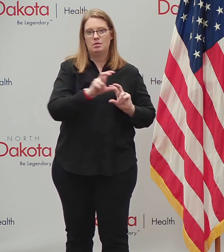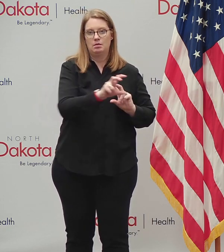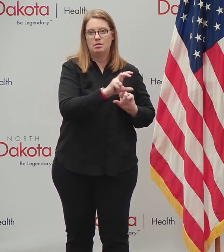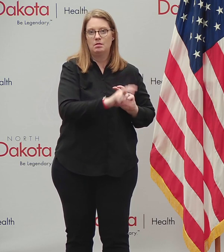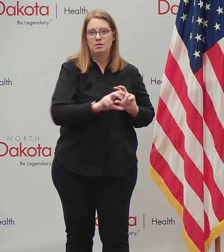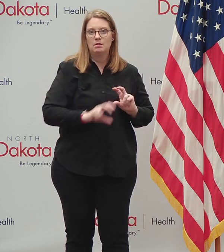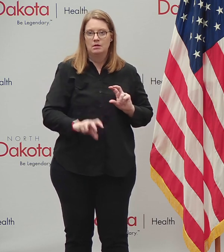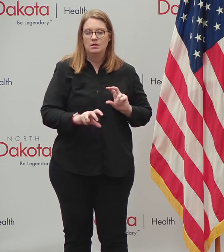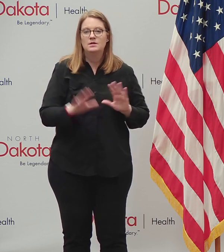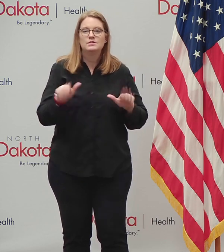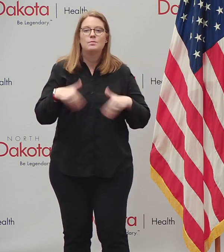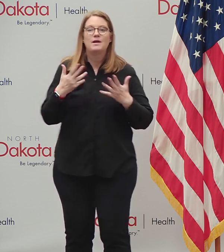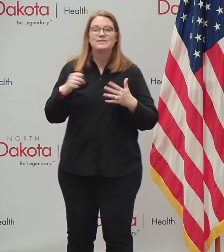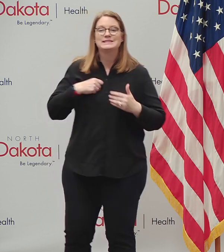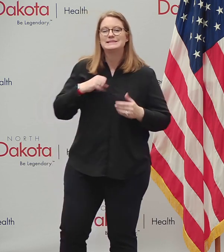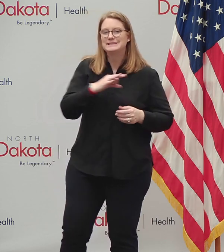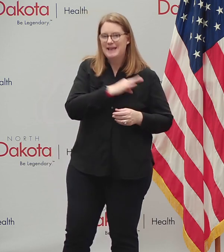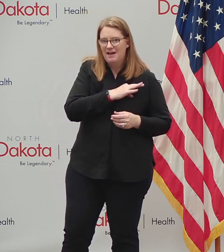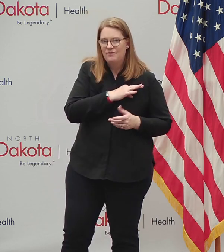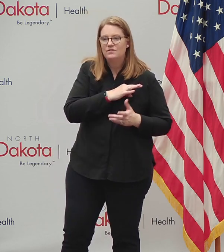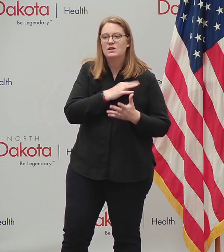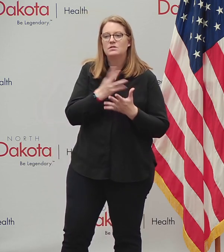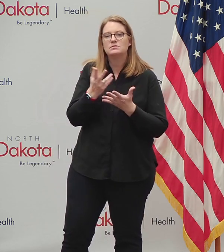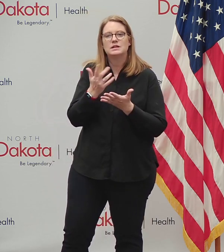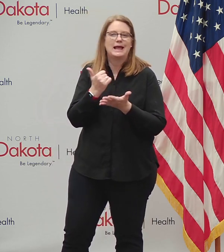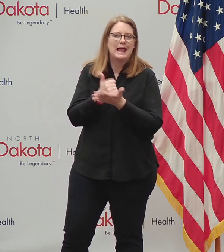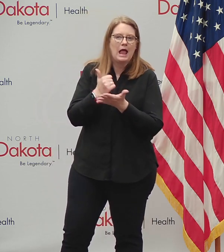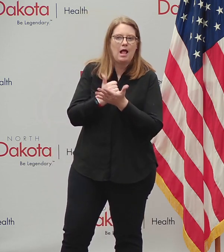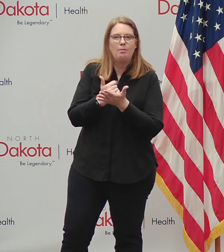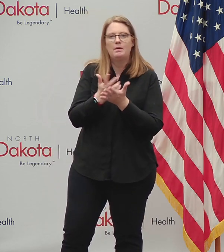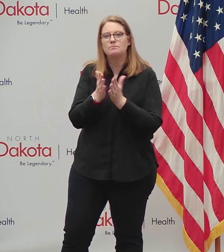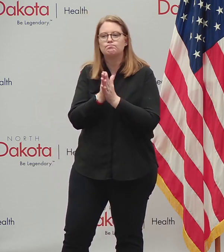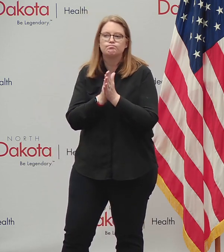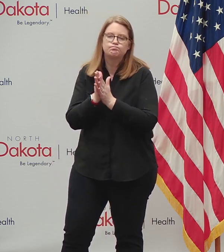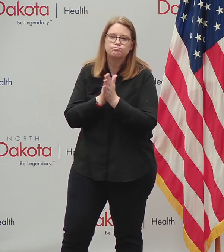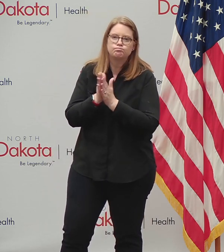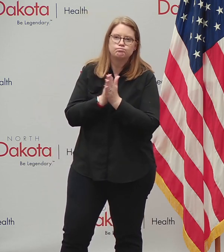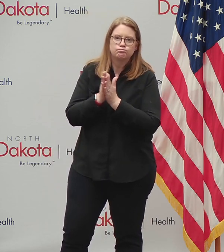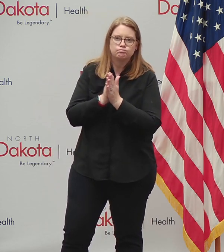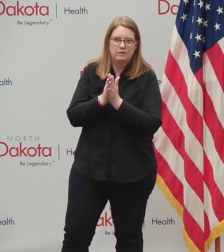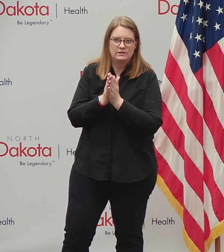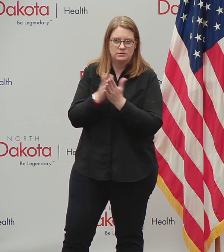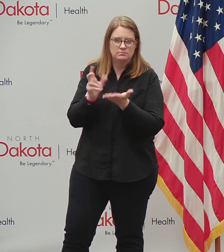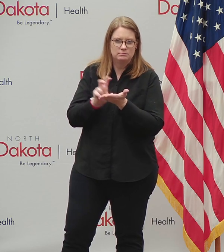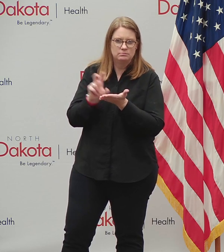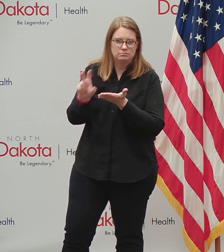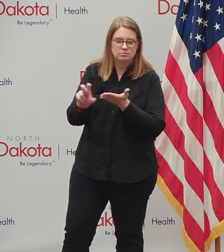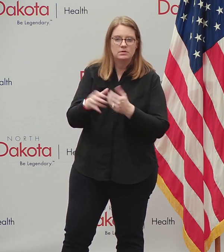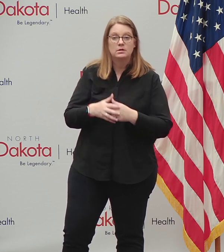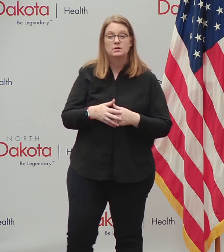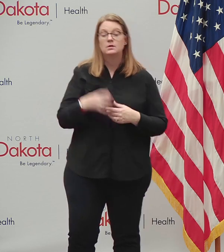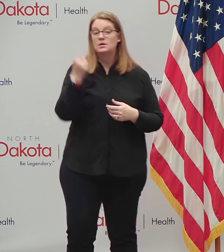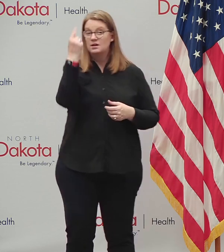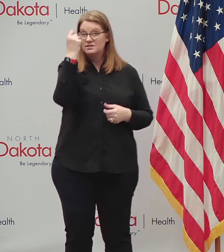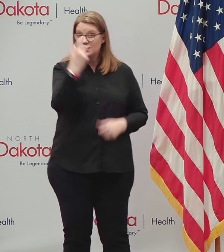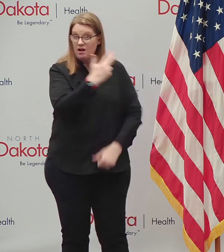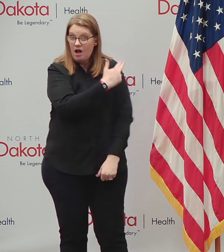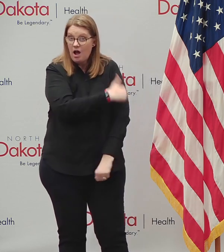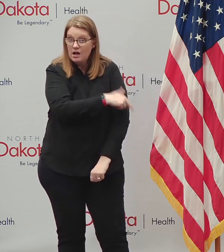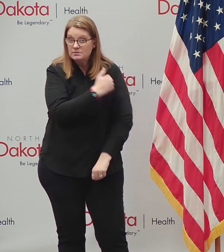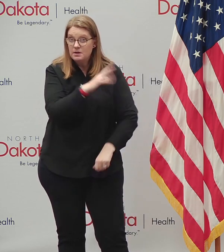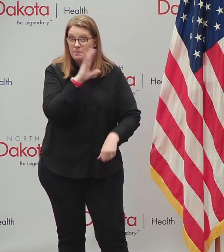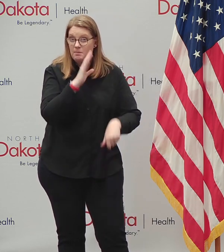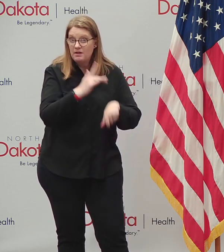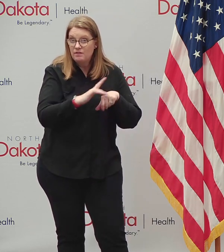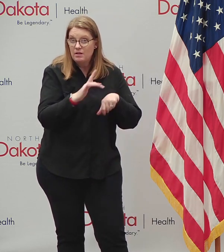incentives given the staffing constraints. With that said, hospital capacity can only be improved by